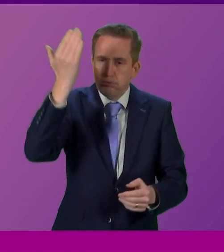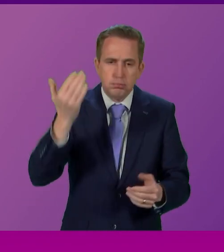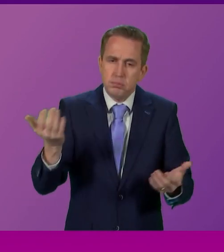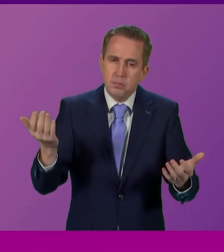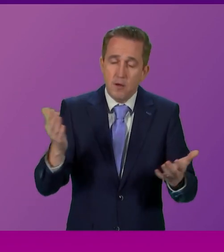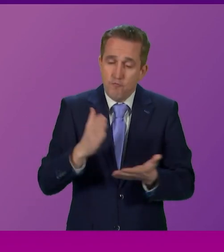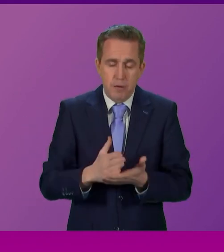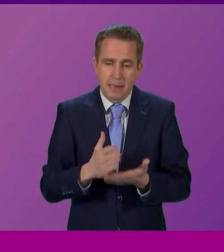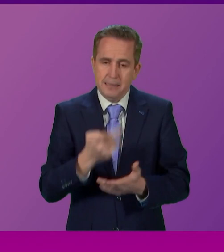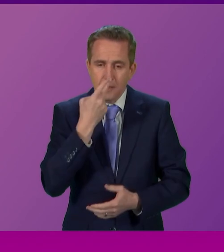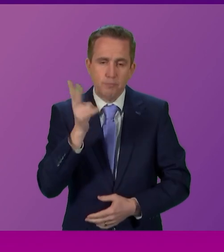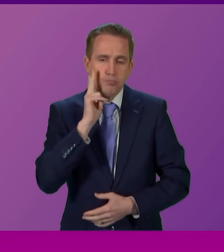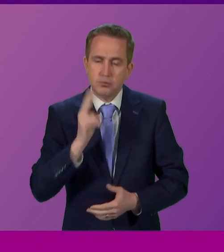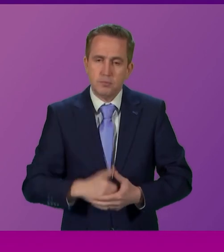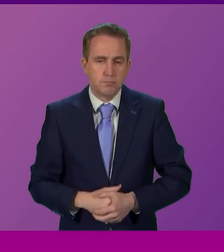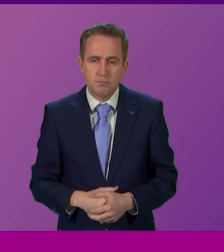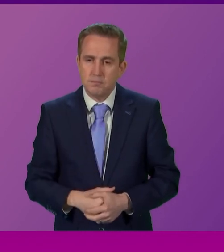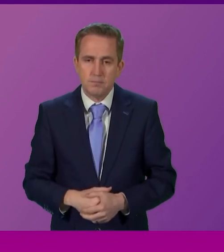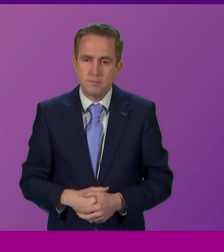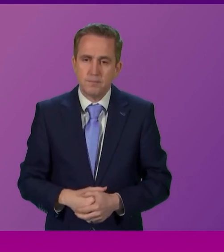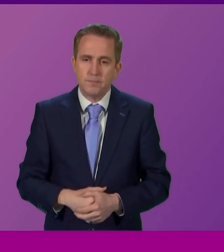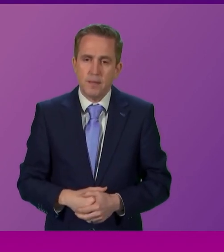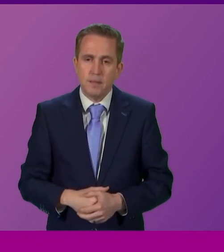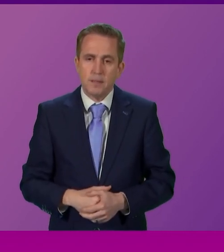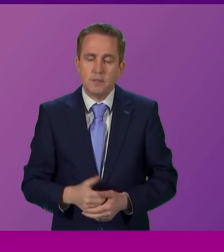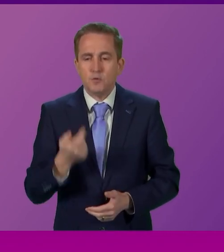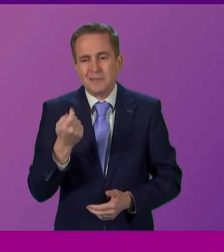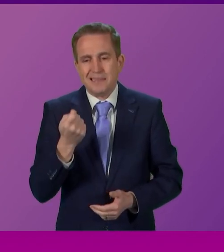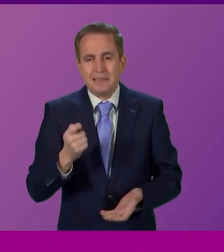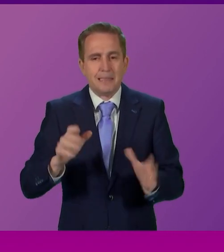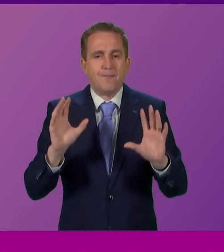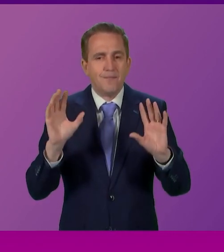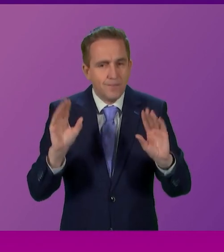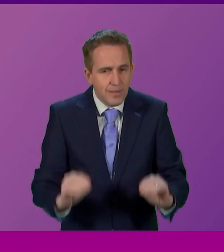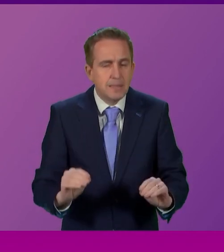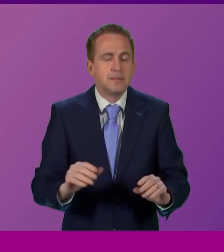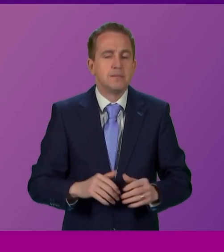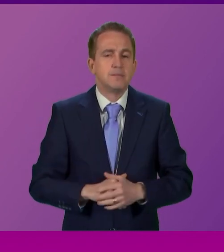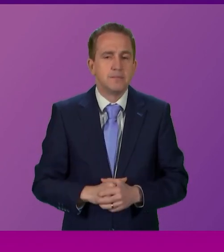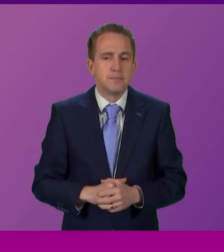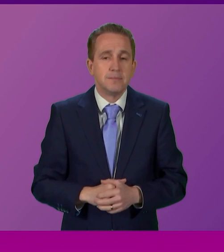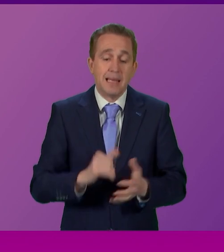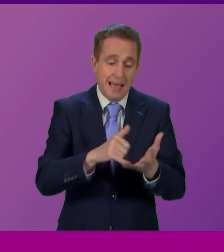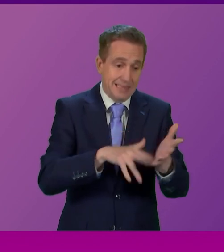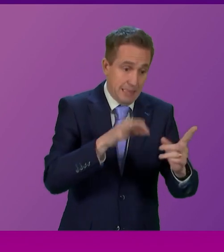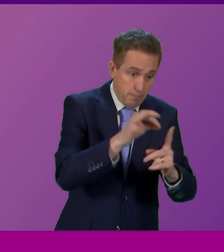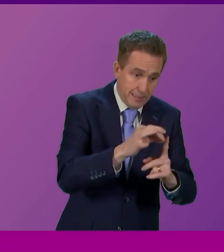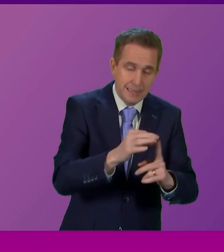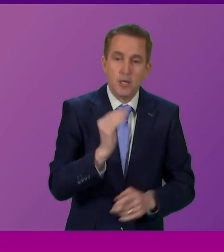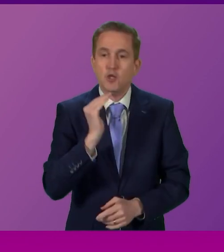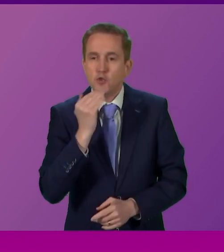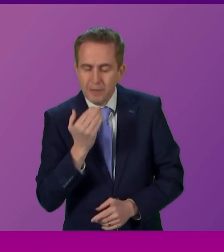hypocritical. So to conclude, Deputy Presiding Officer. The SNP Green Government's obsession